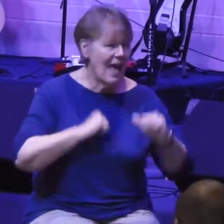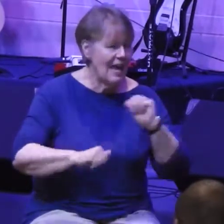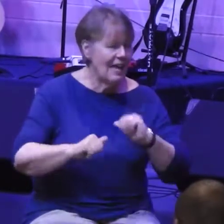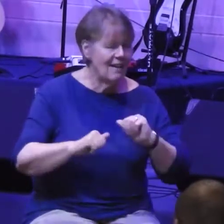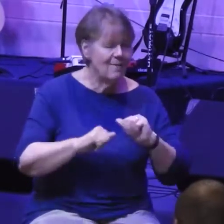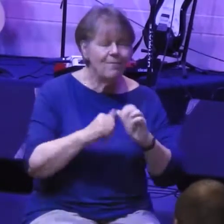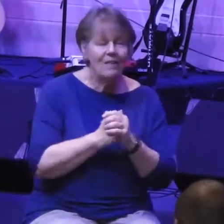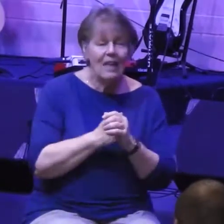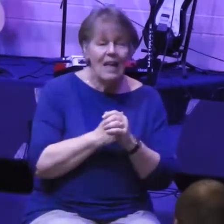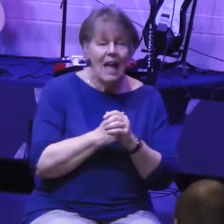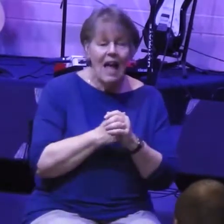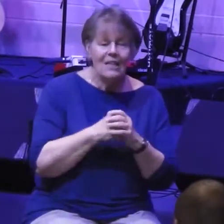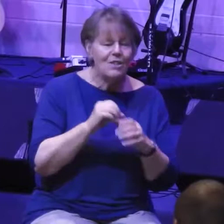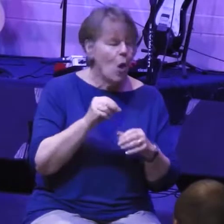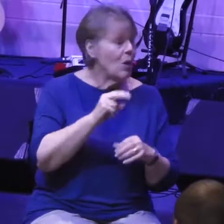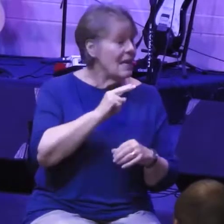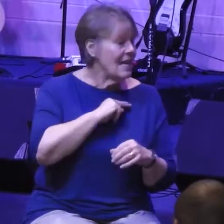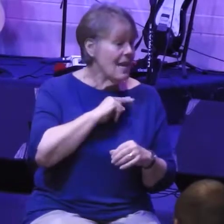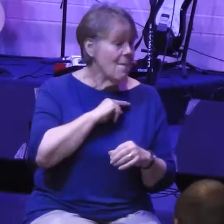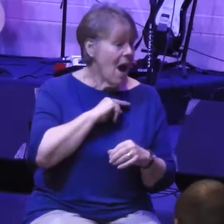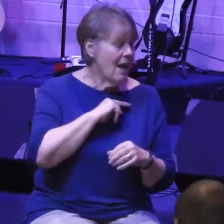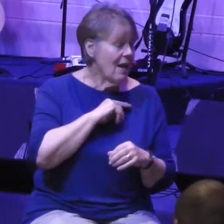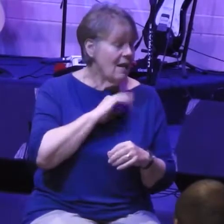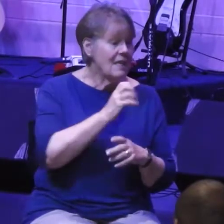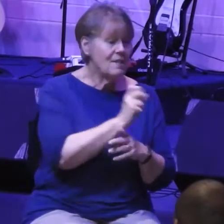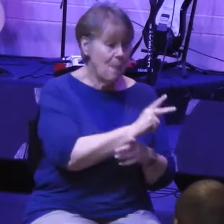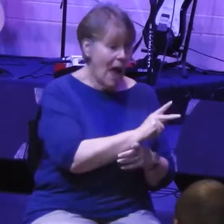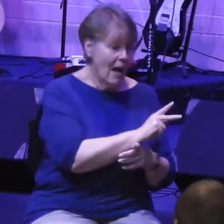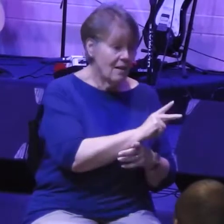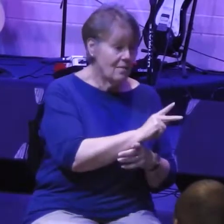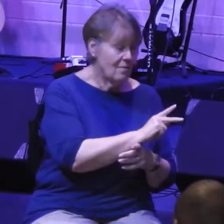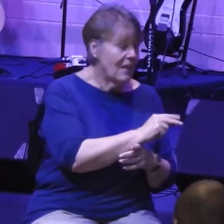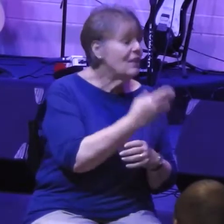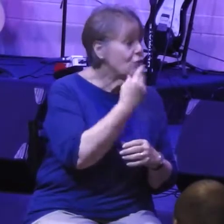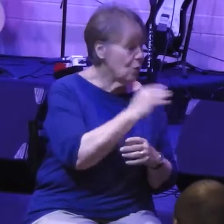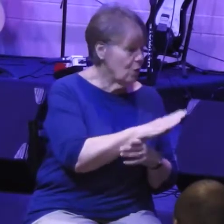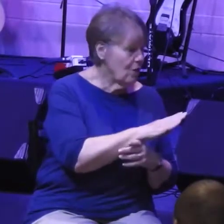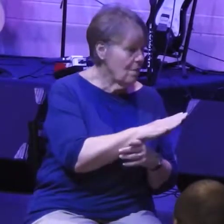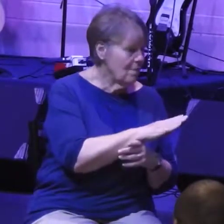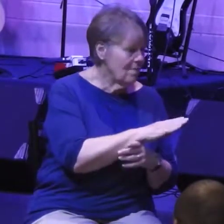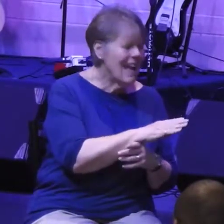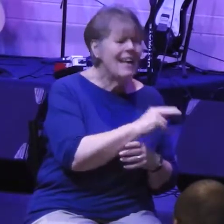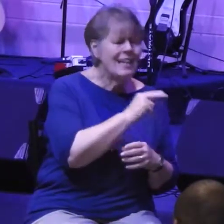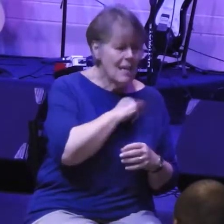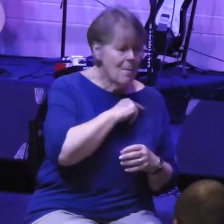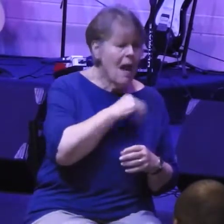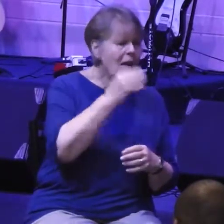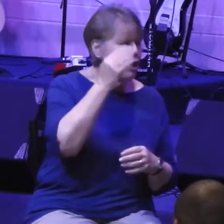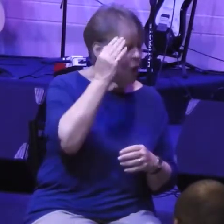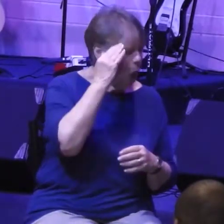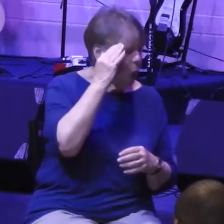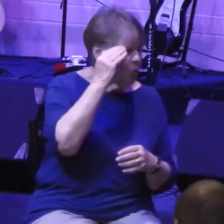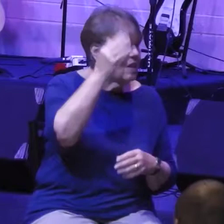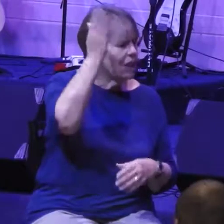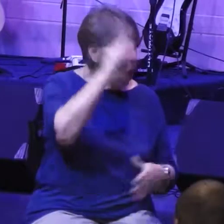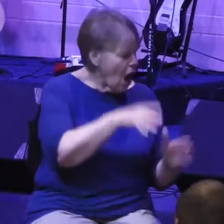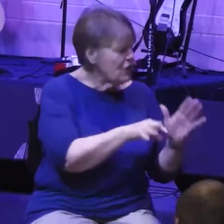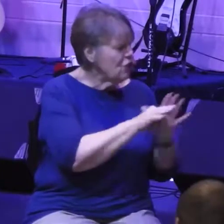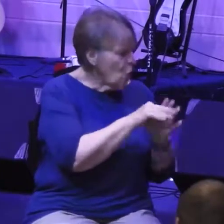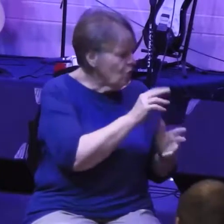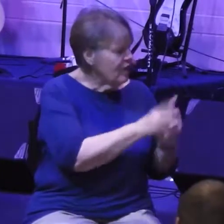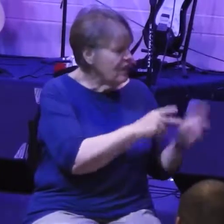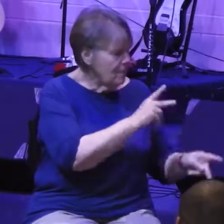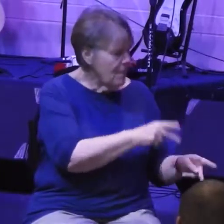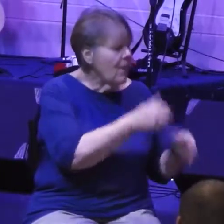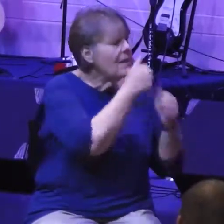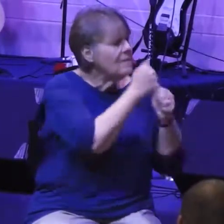So, Nehemiah has come back to Jerusalem and Nehemiah knows that God has chosen a people and God wants to bless the people so that the people can